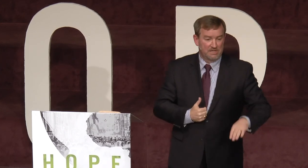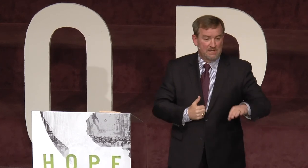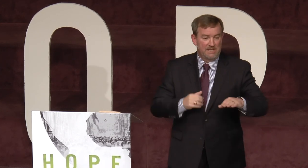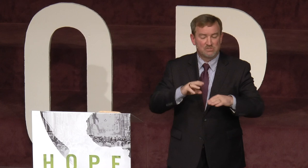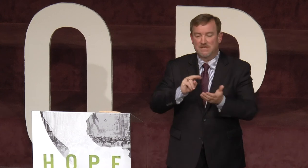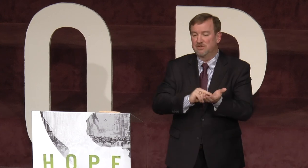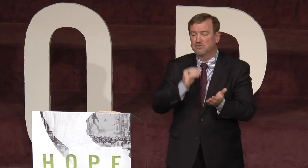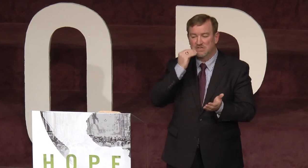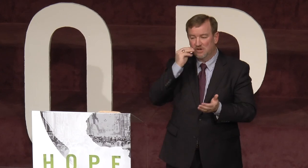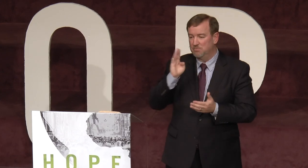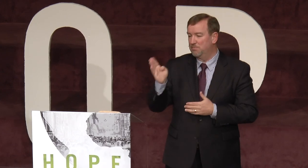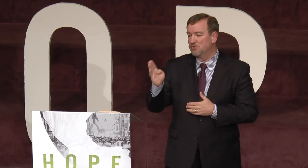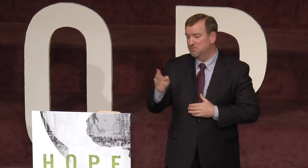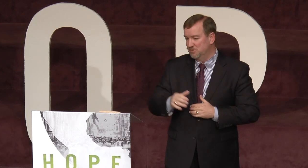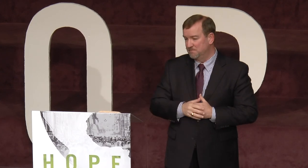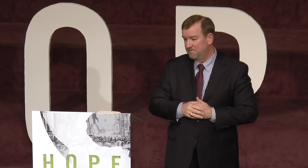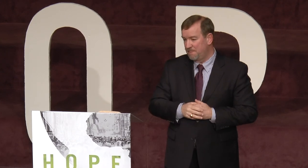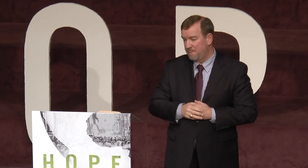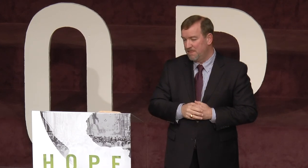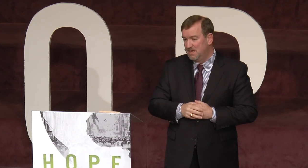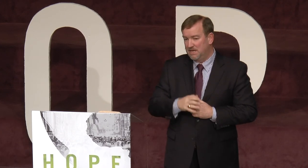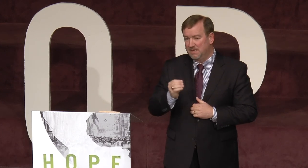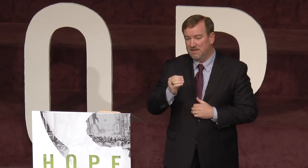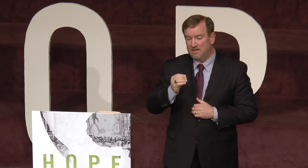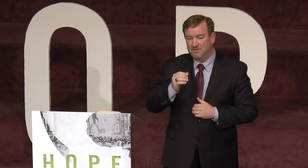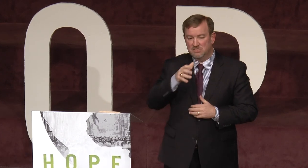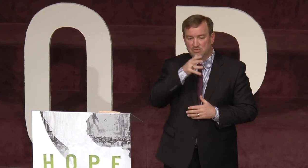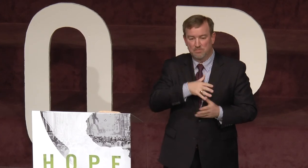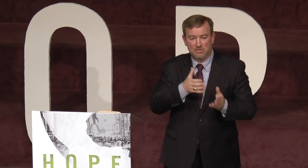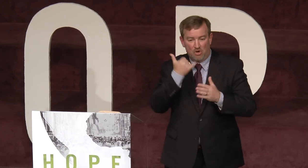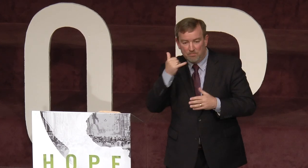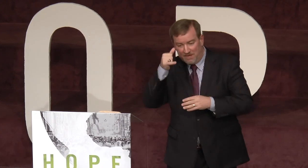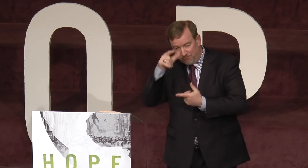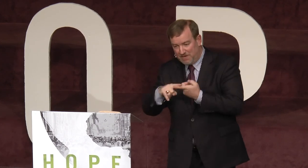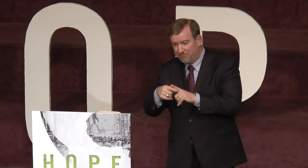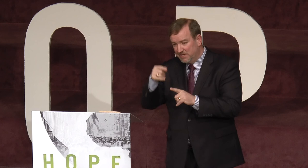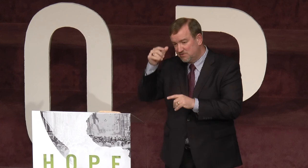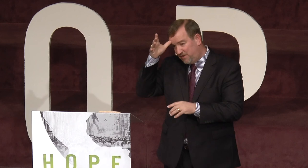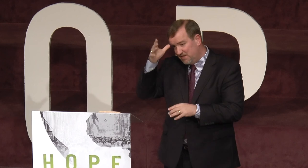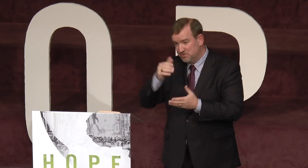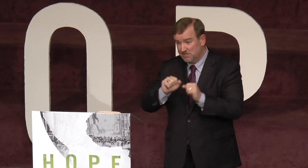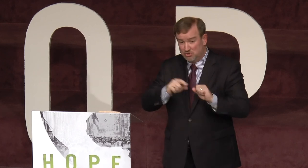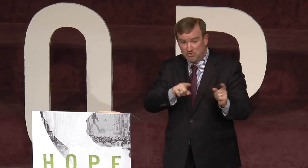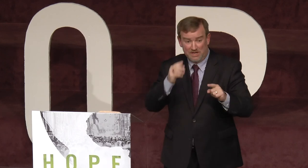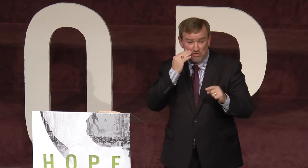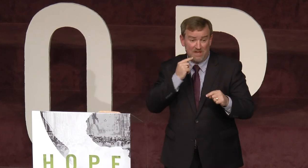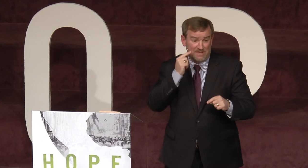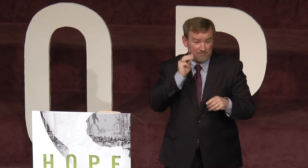he was in a nursing home in Baltimore. And this woman called my friend's father and said, could you, I know you have a deaf